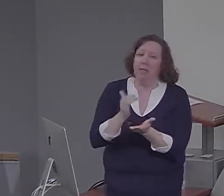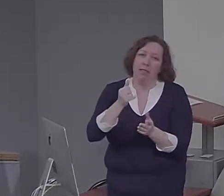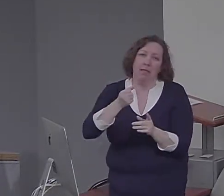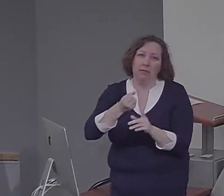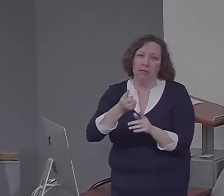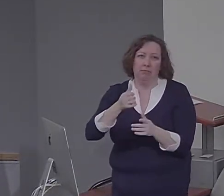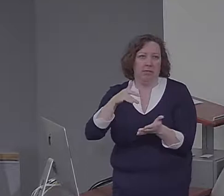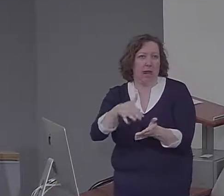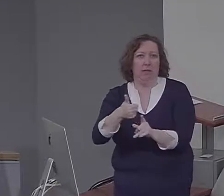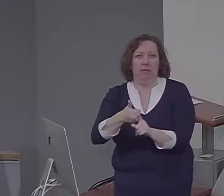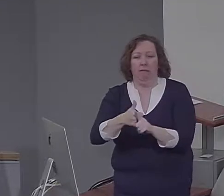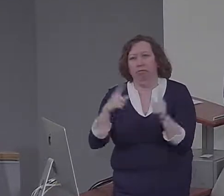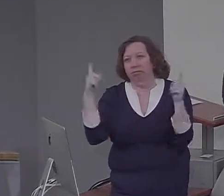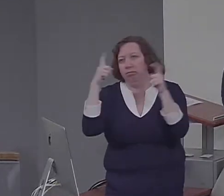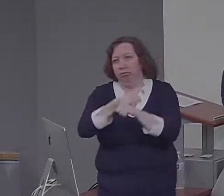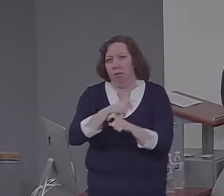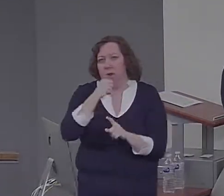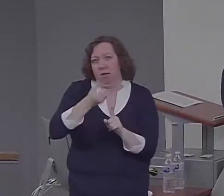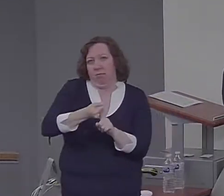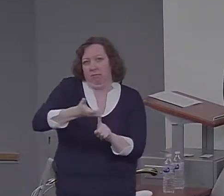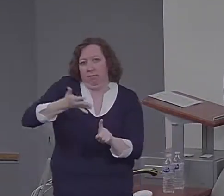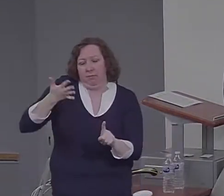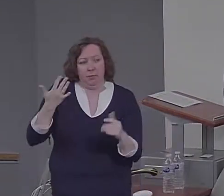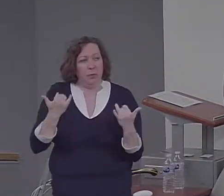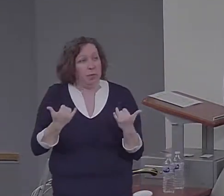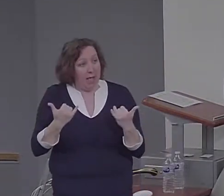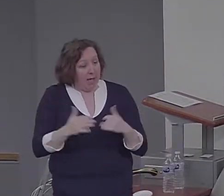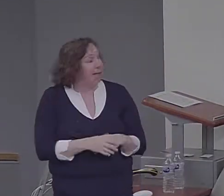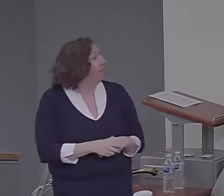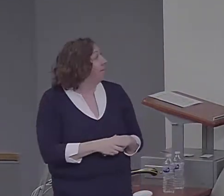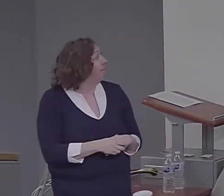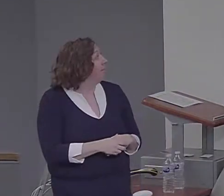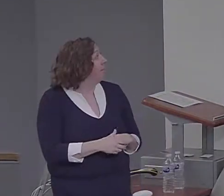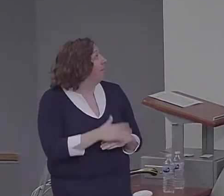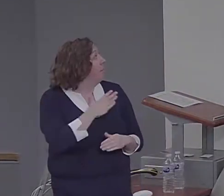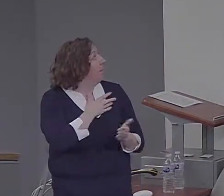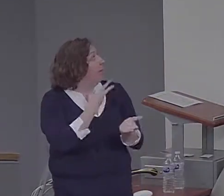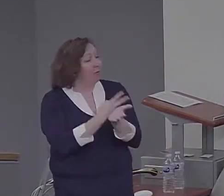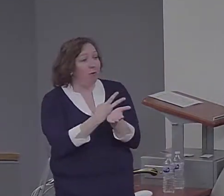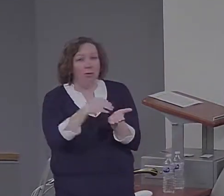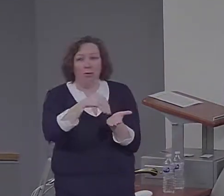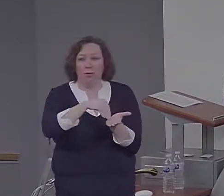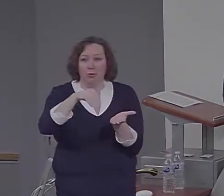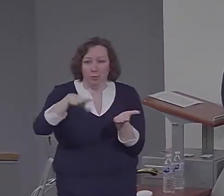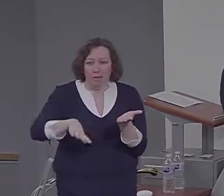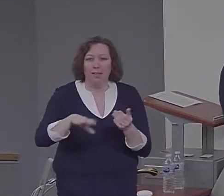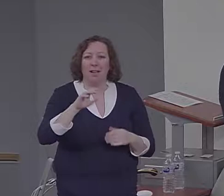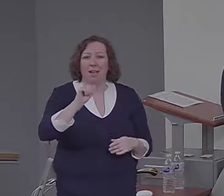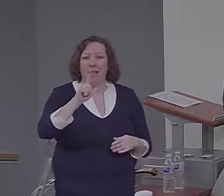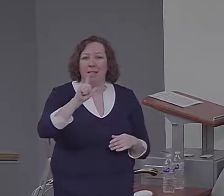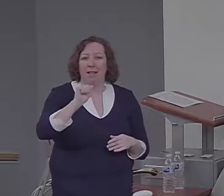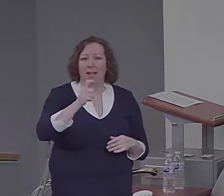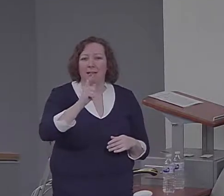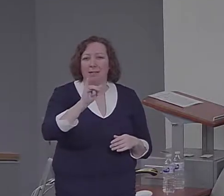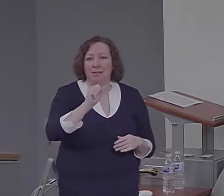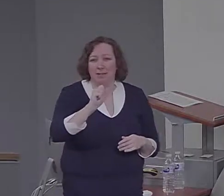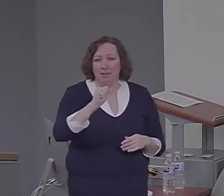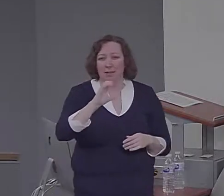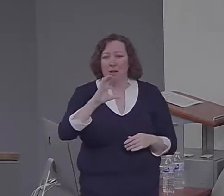for you today, but is led by my graduate student Alexis Carpenter. It just came out in the Journal of Experimental Psychology Learning